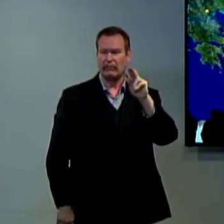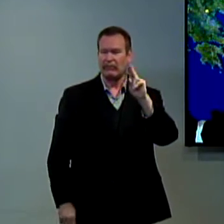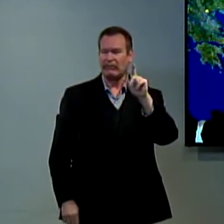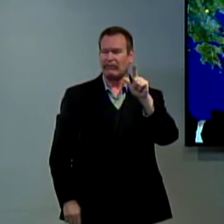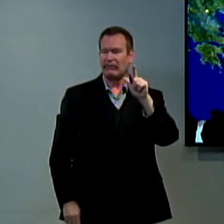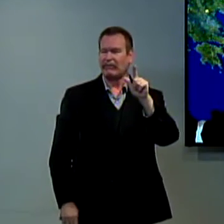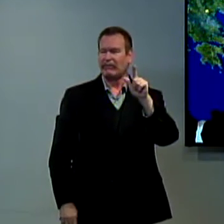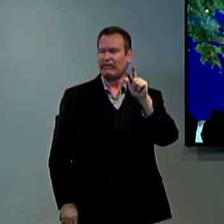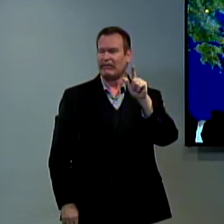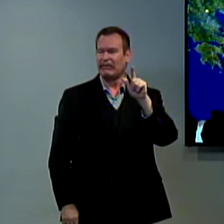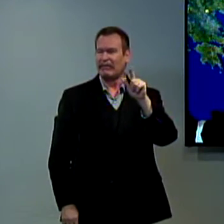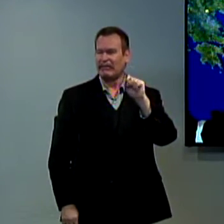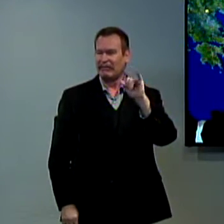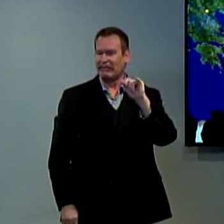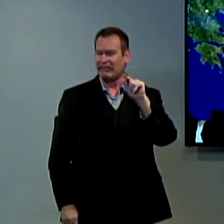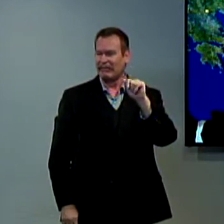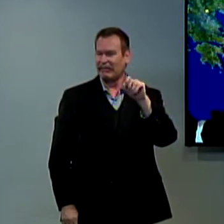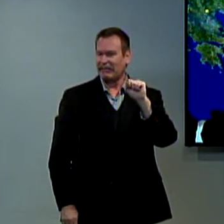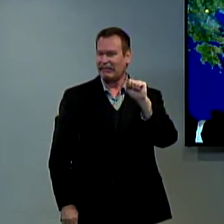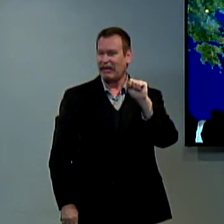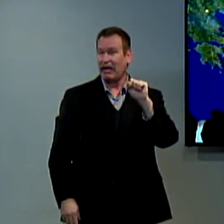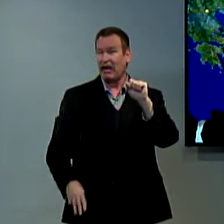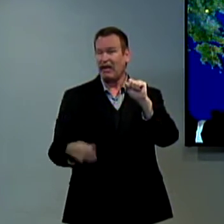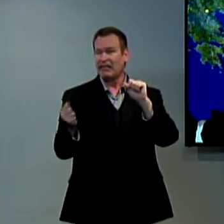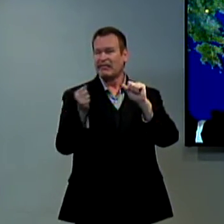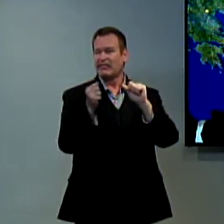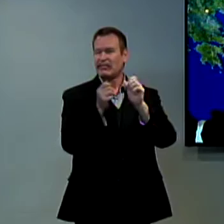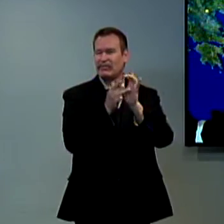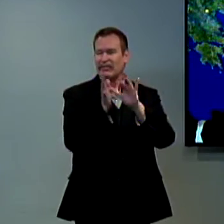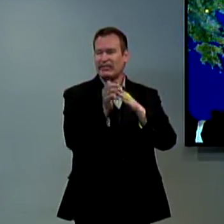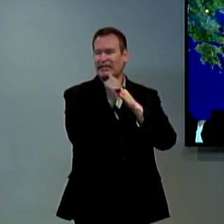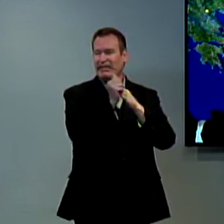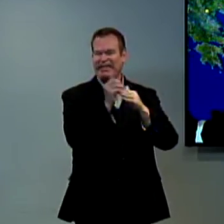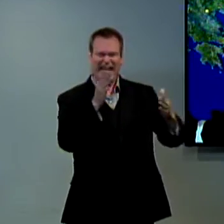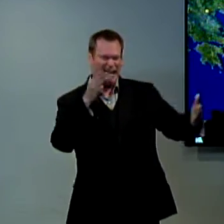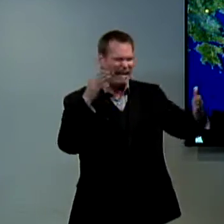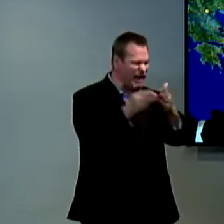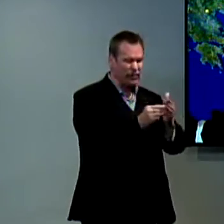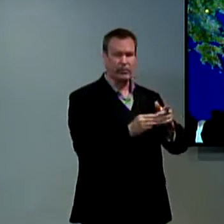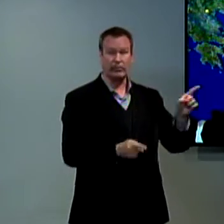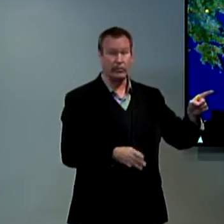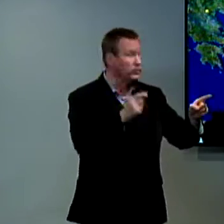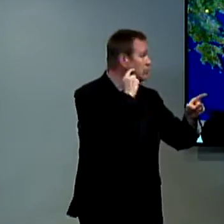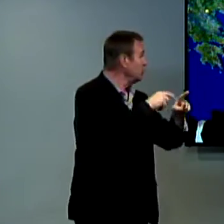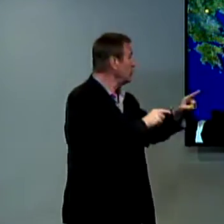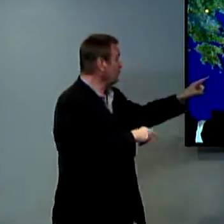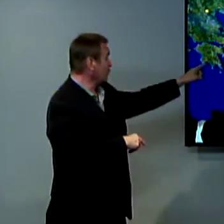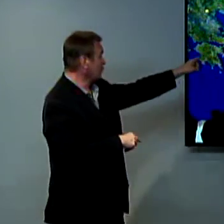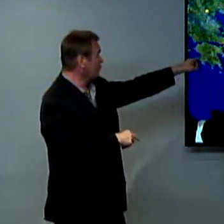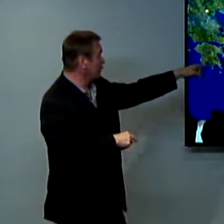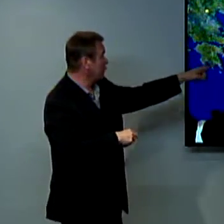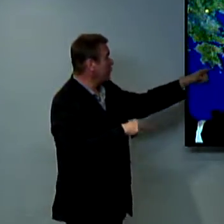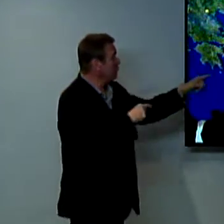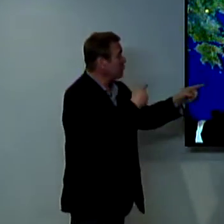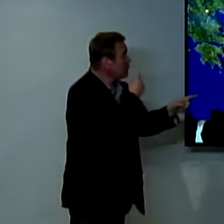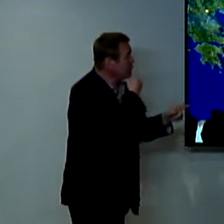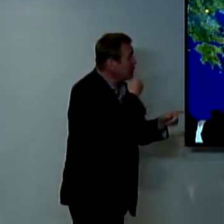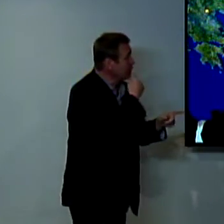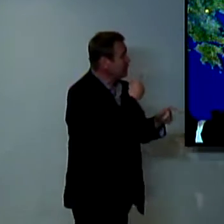people who were against Paul people who were against Silas these leaders would round up all of